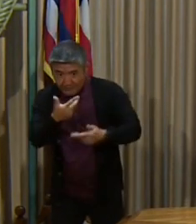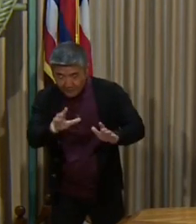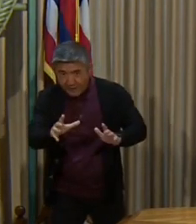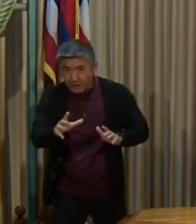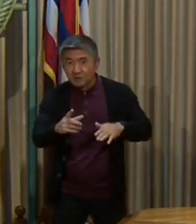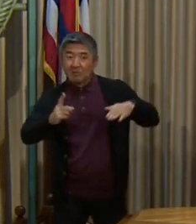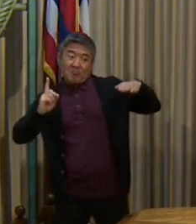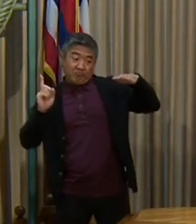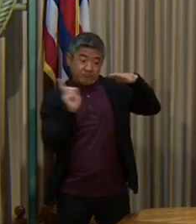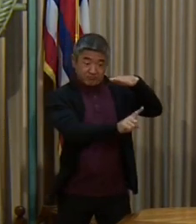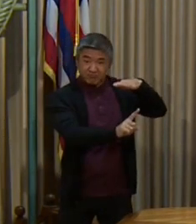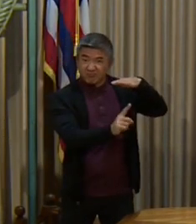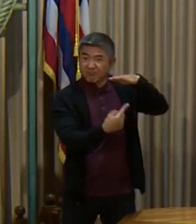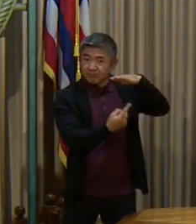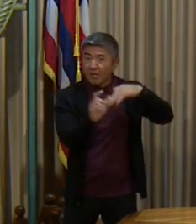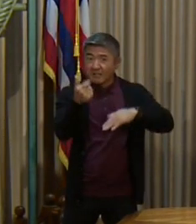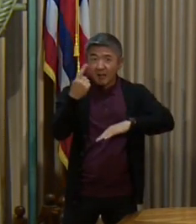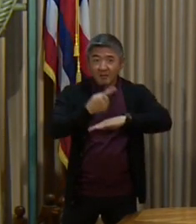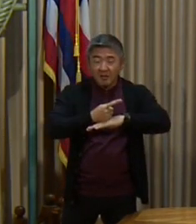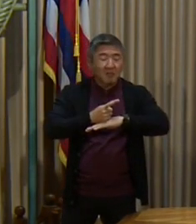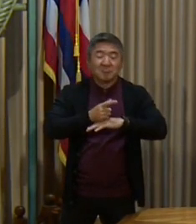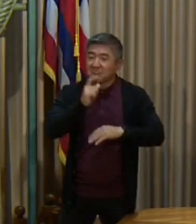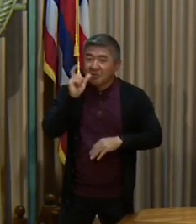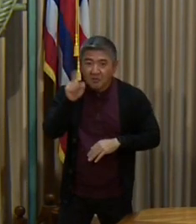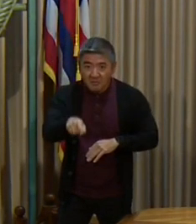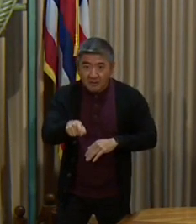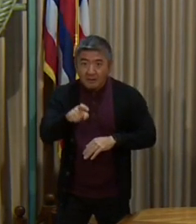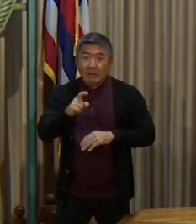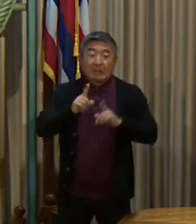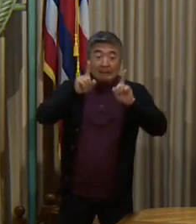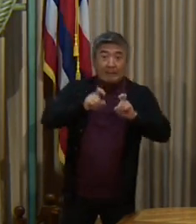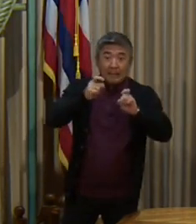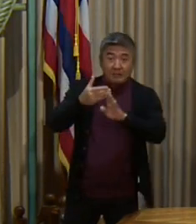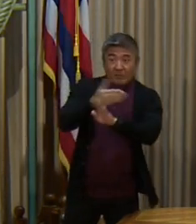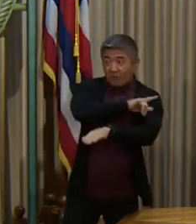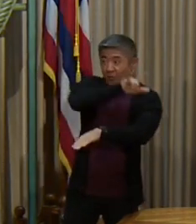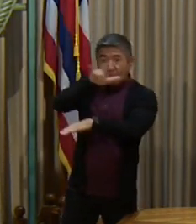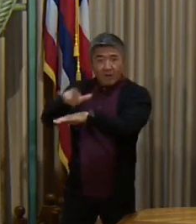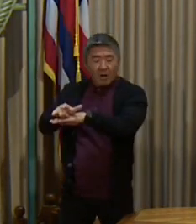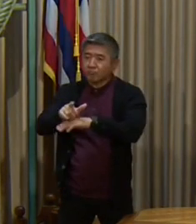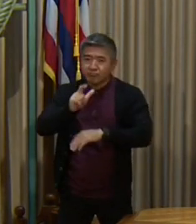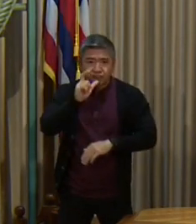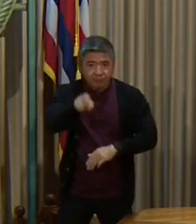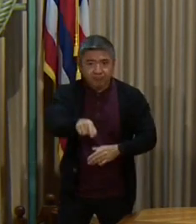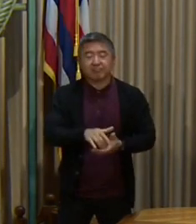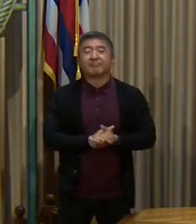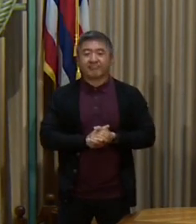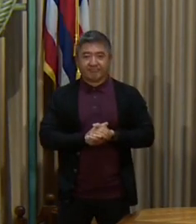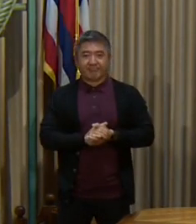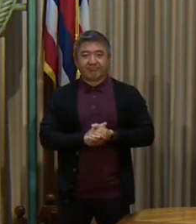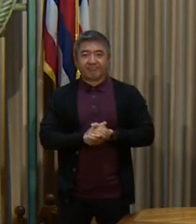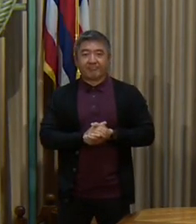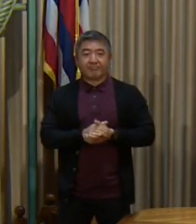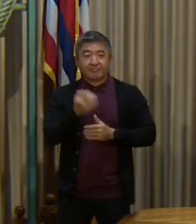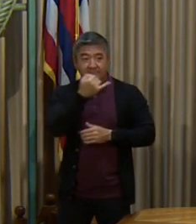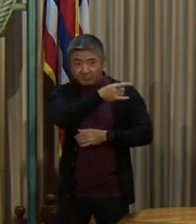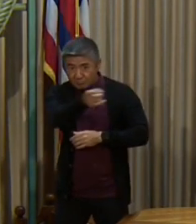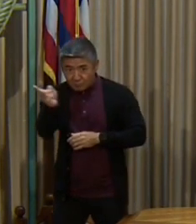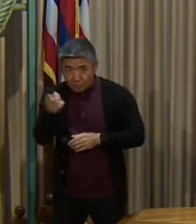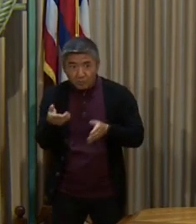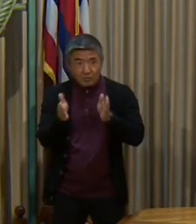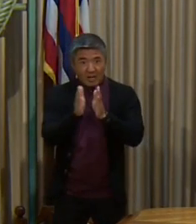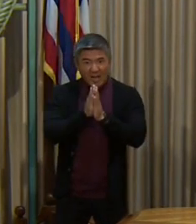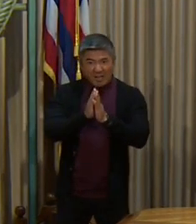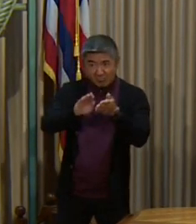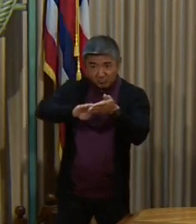-travel pretest requirements. Go to chart two, please. Those requesting an exception must create